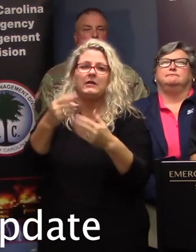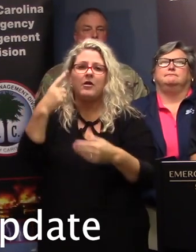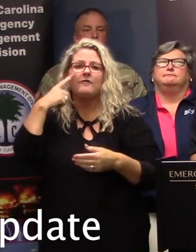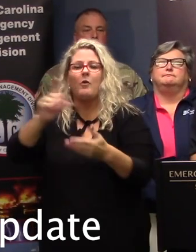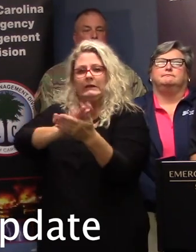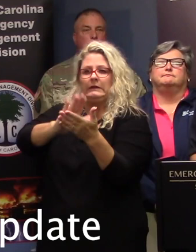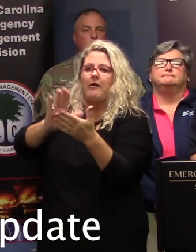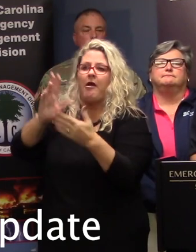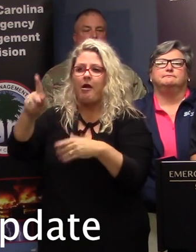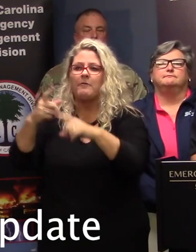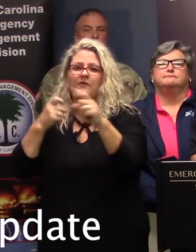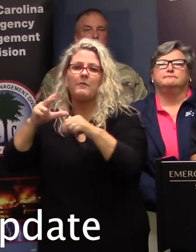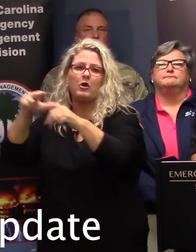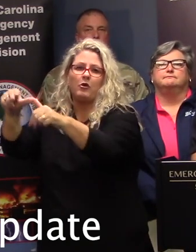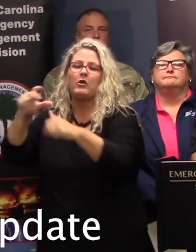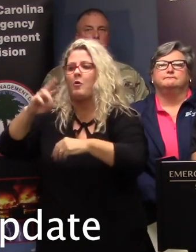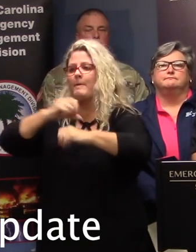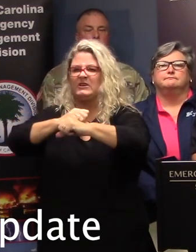management and emergency protective measures.